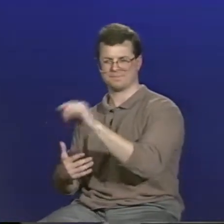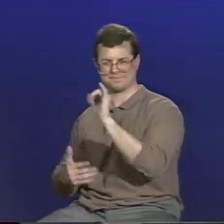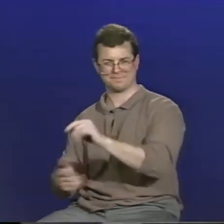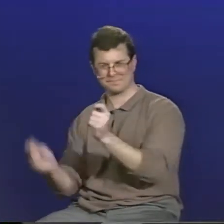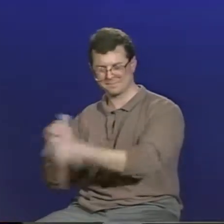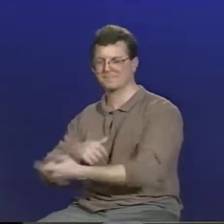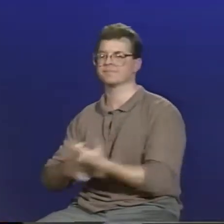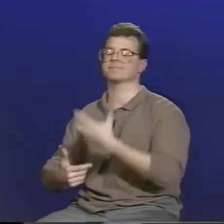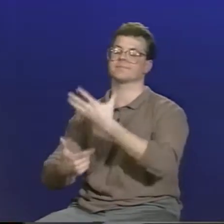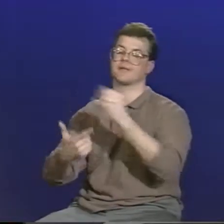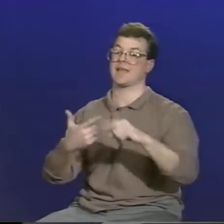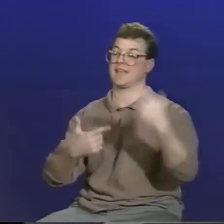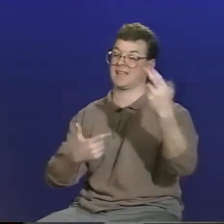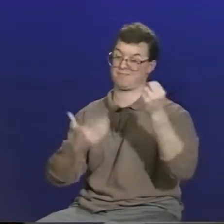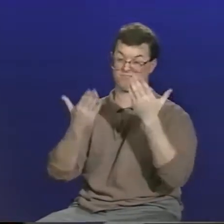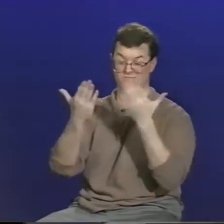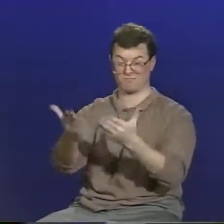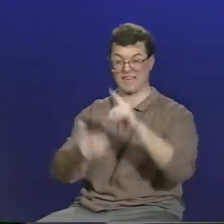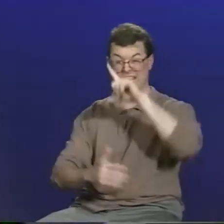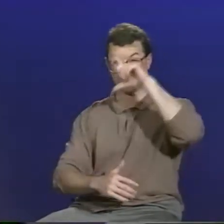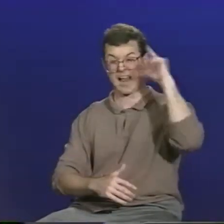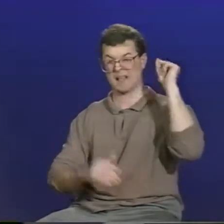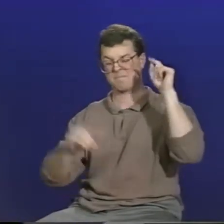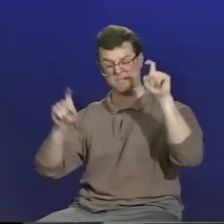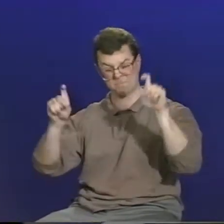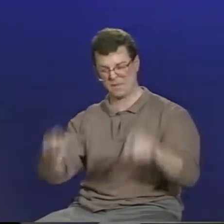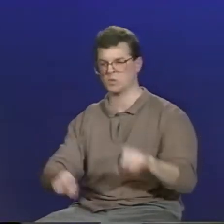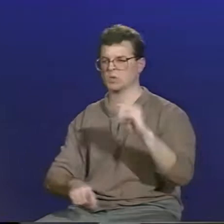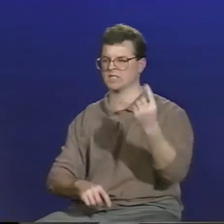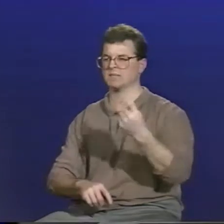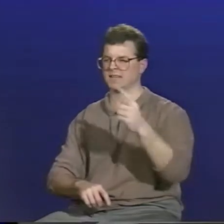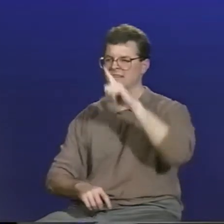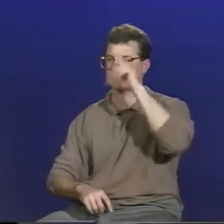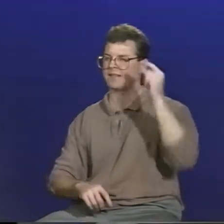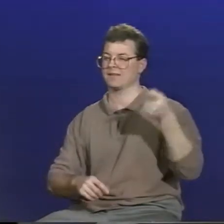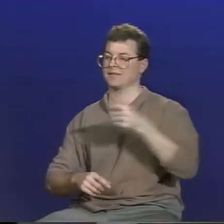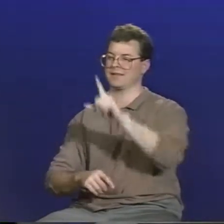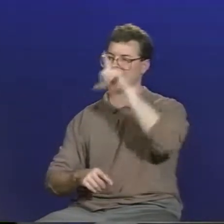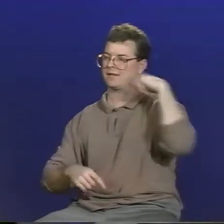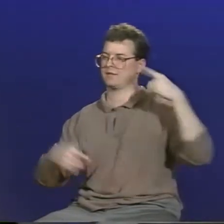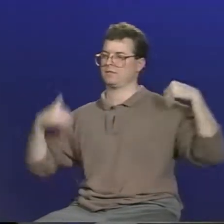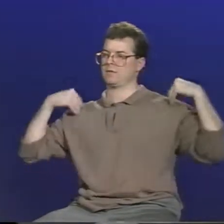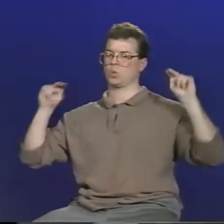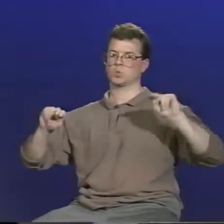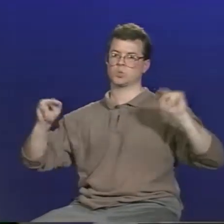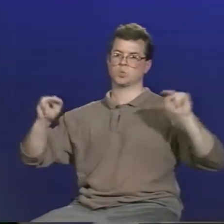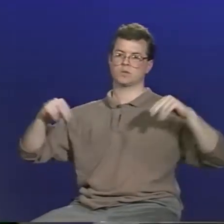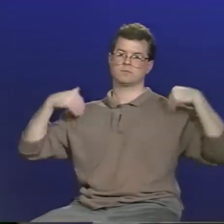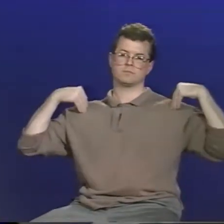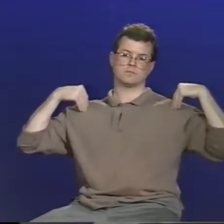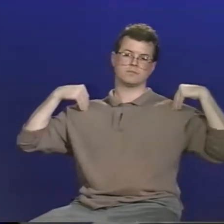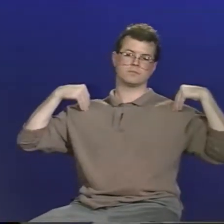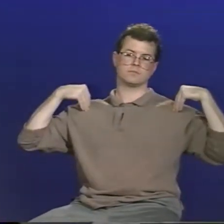people or at herself, because that's where the basic problem lies. And in his view, Gallaudet needs to